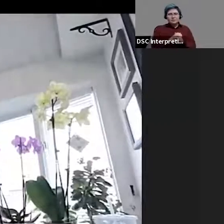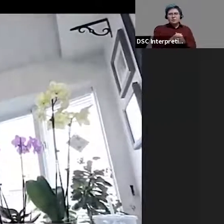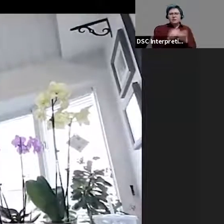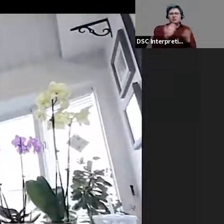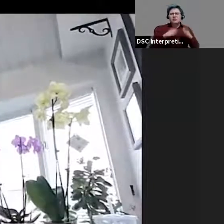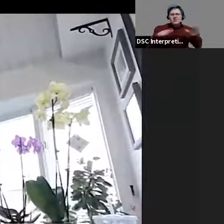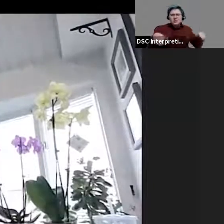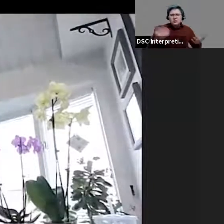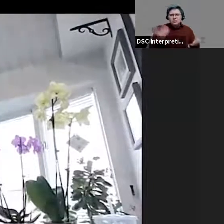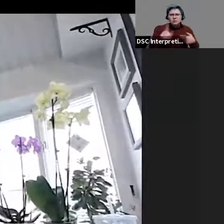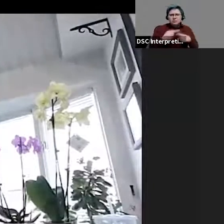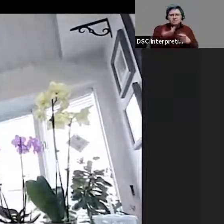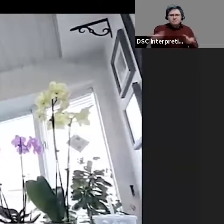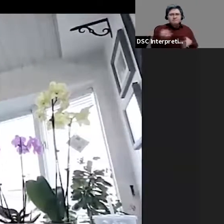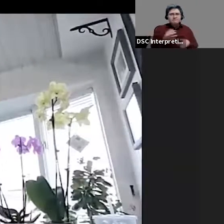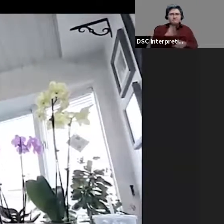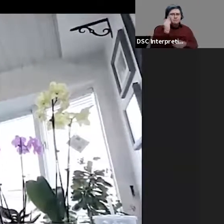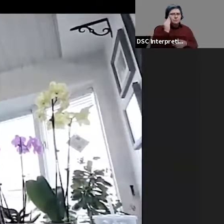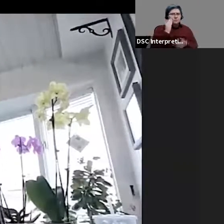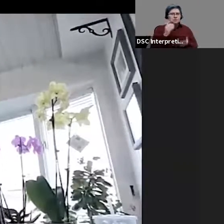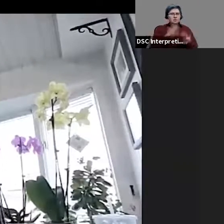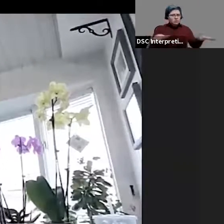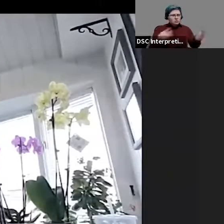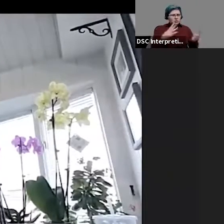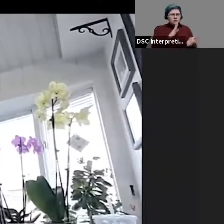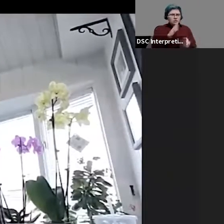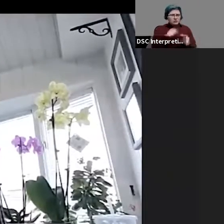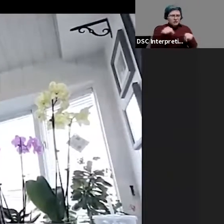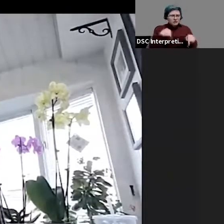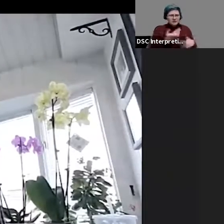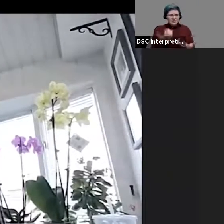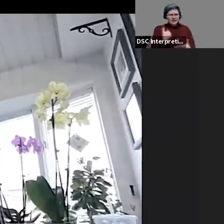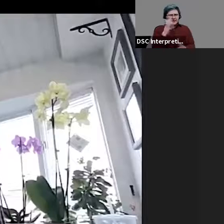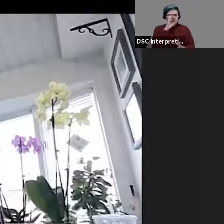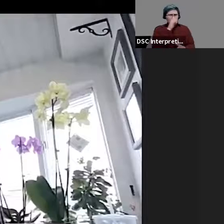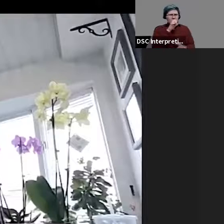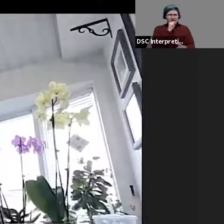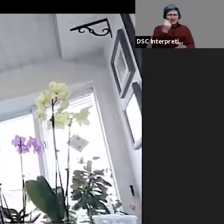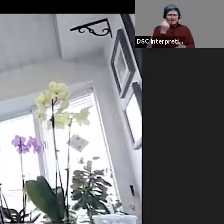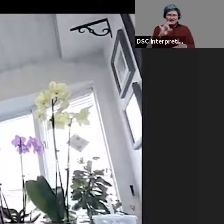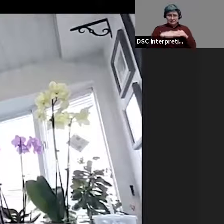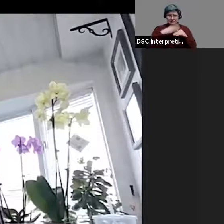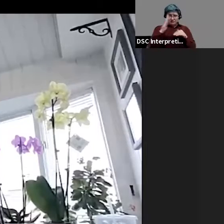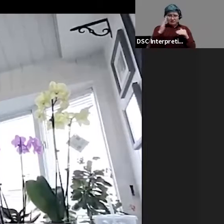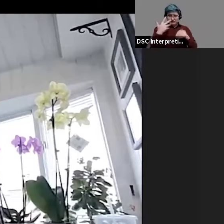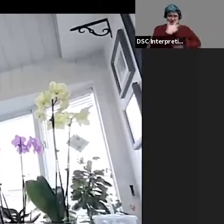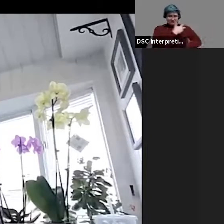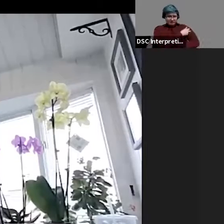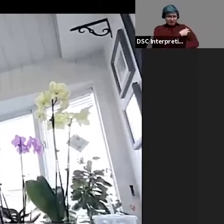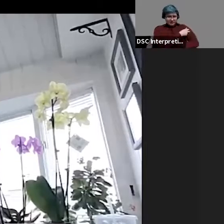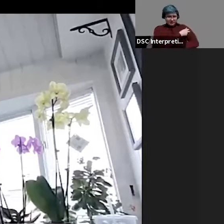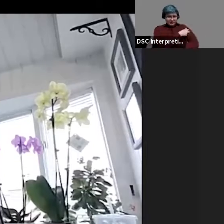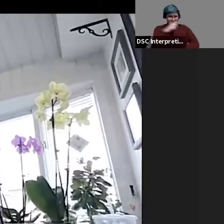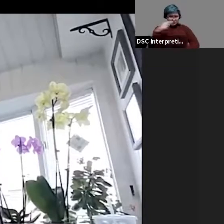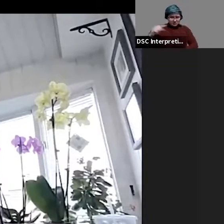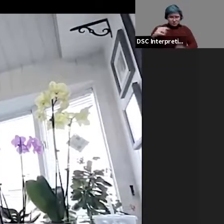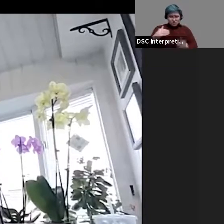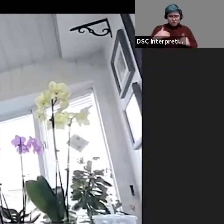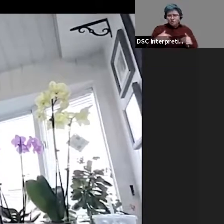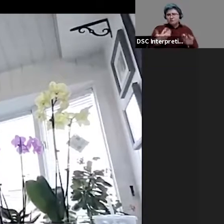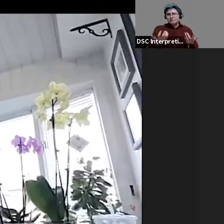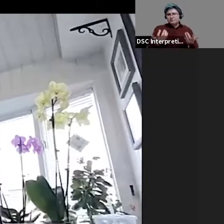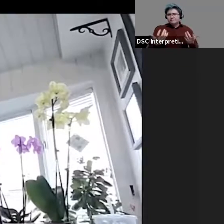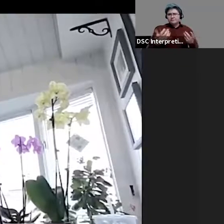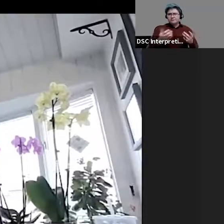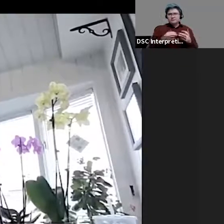children? Again, I hear people talking about this. I assume that 18 and above were vaccinating those young people.